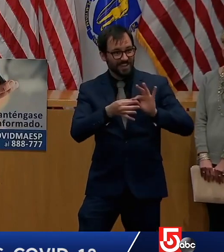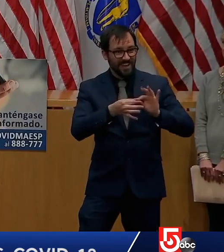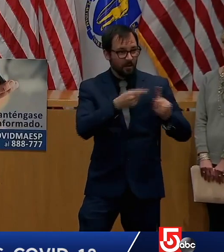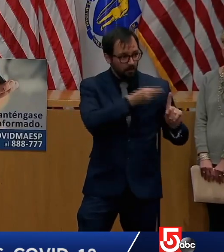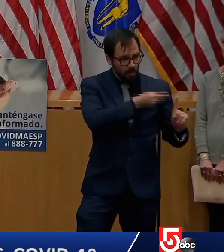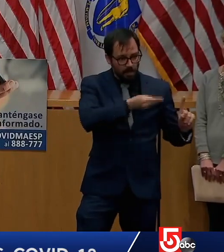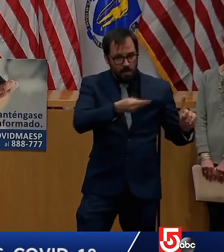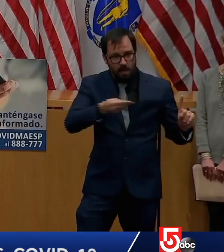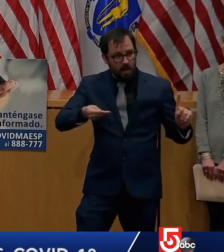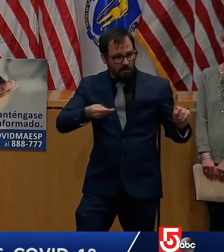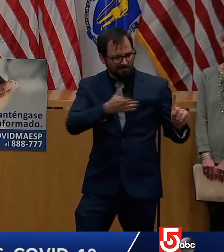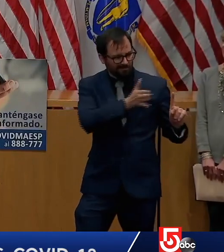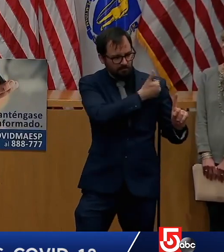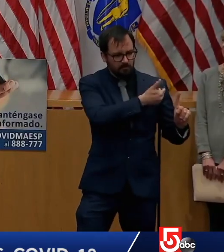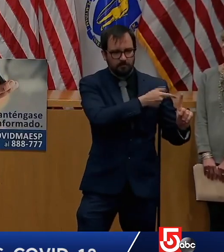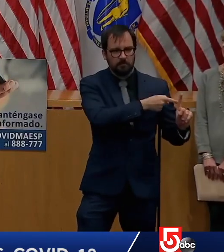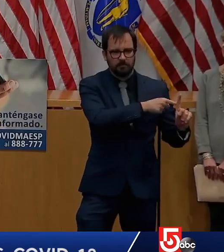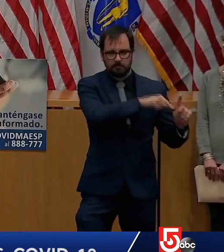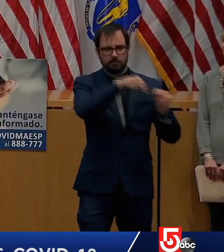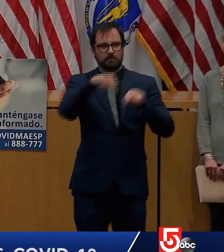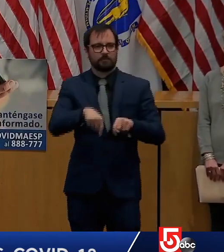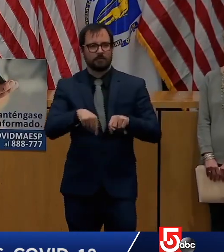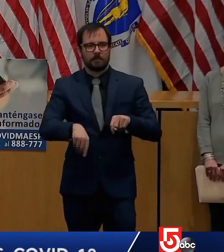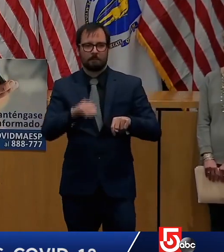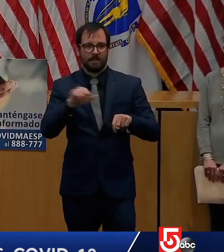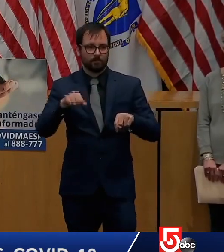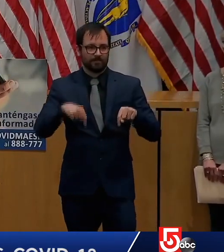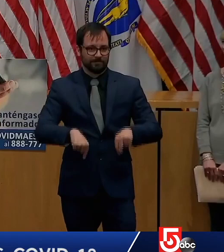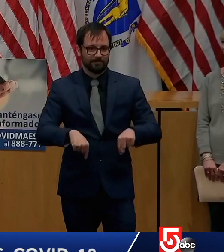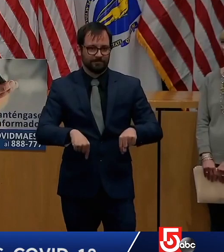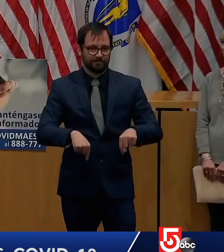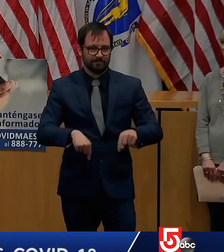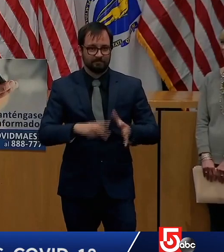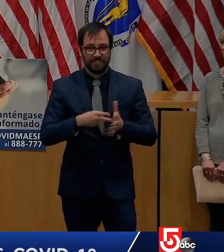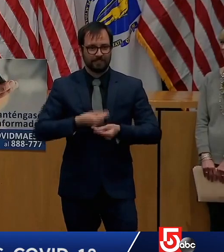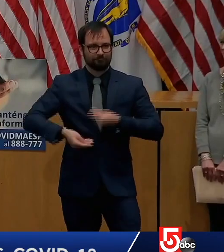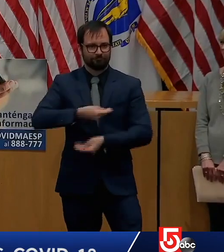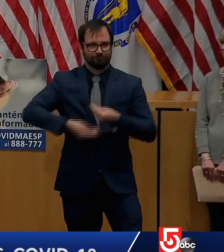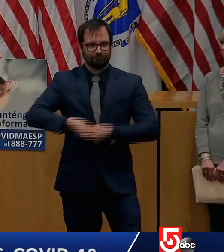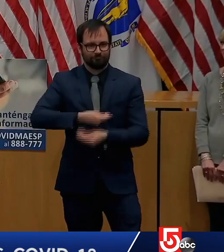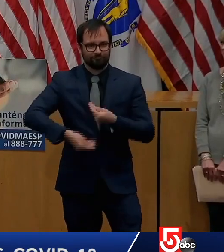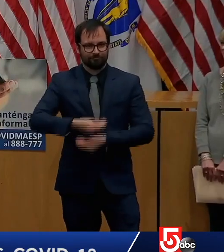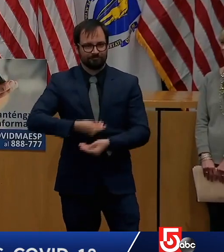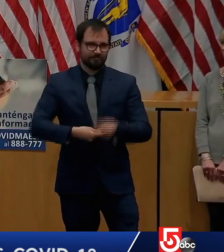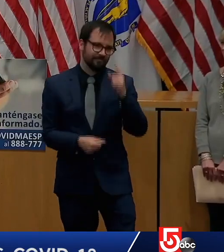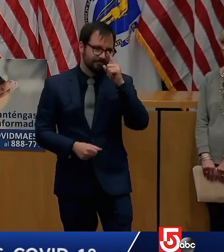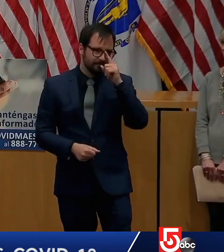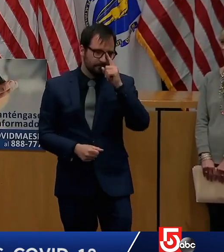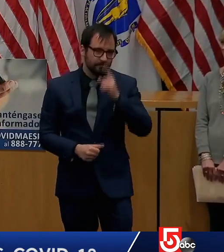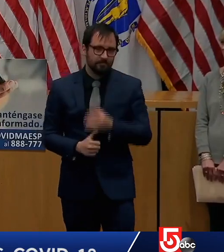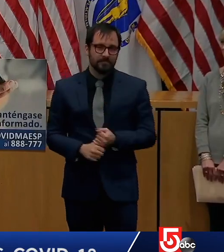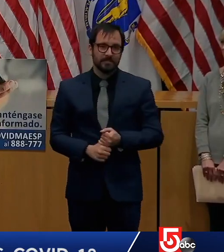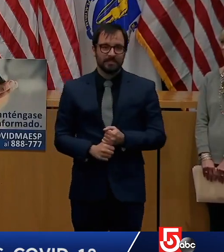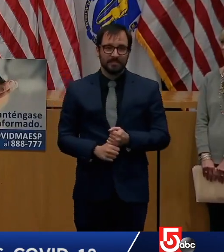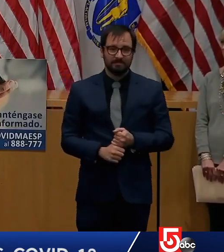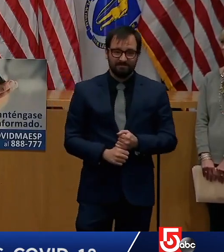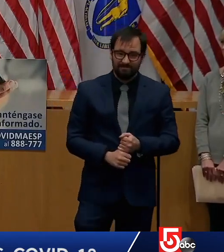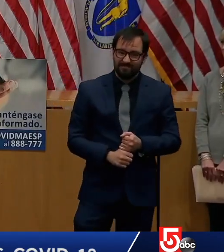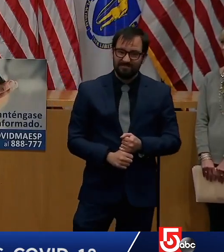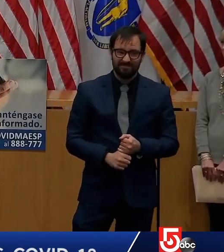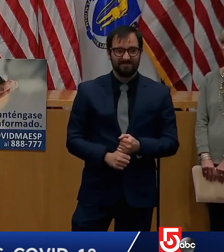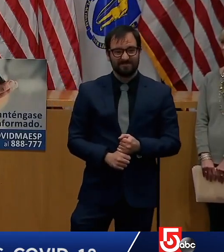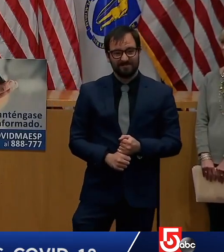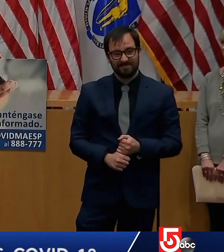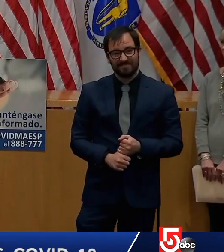scour the world and hire private planes and all the rest to figure out a way to actually keep our frontline workers safe. And